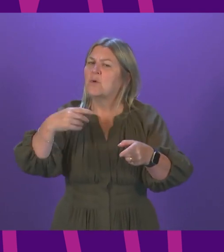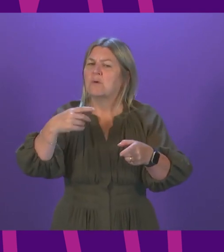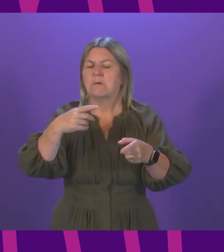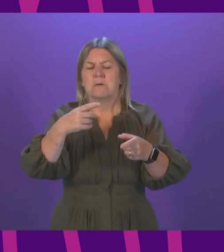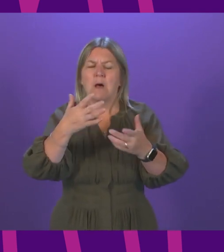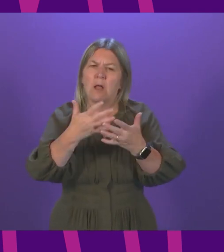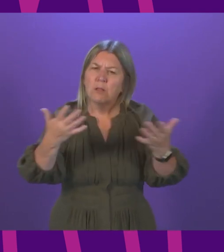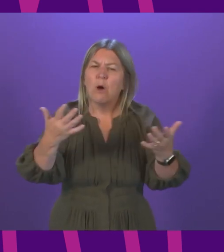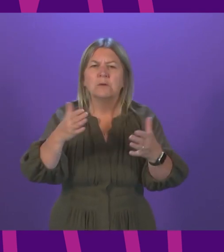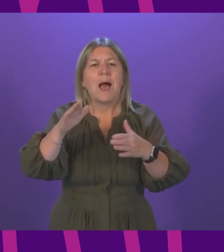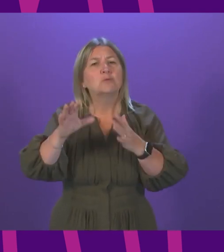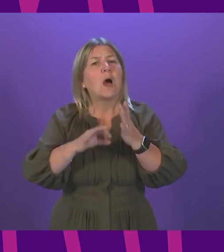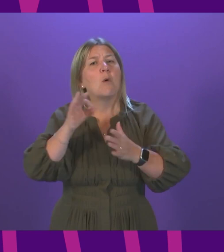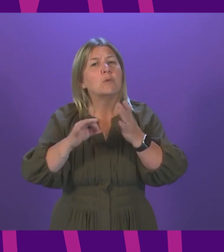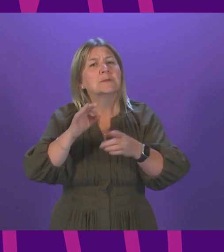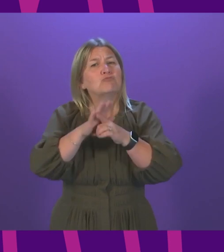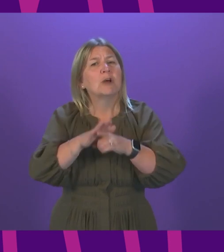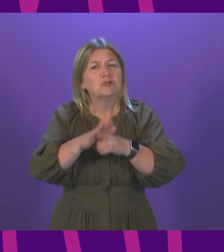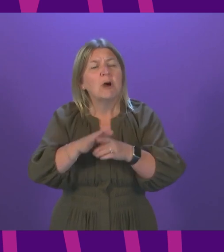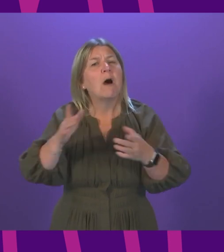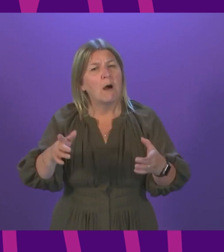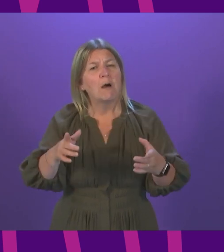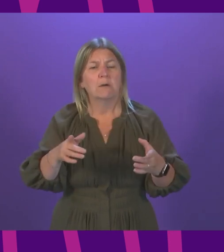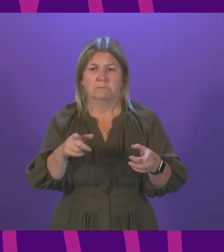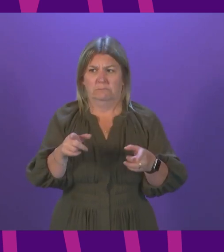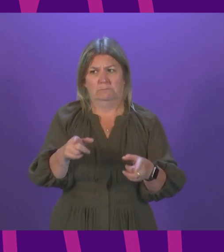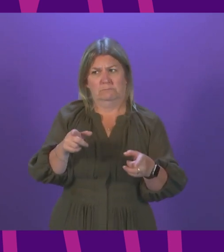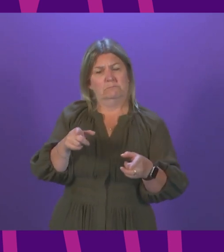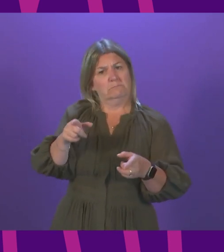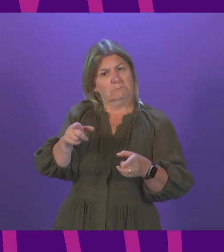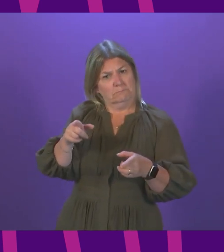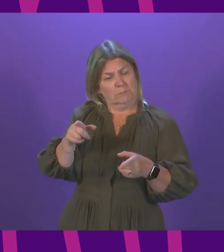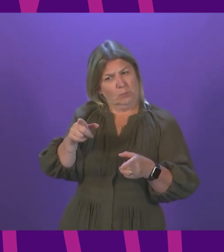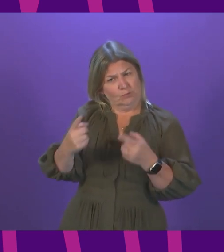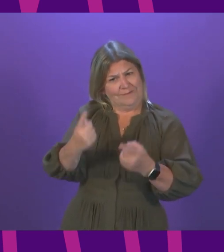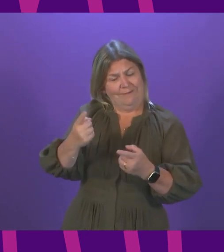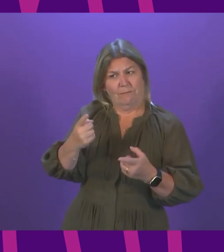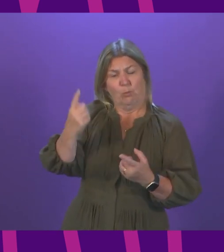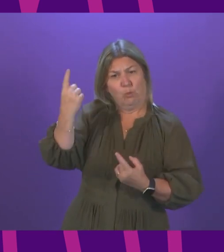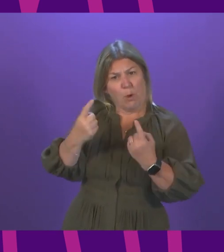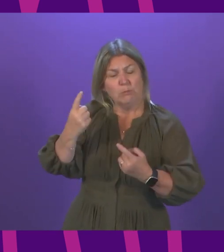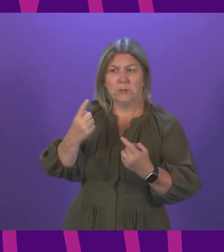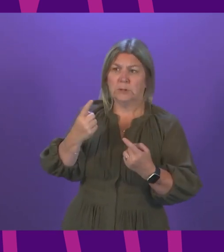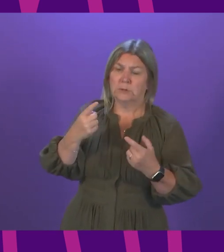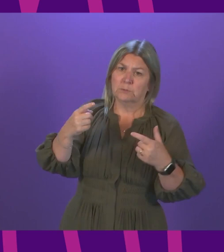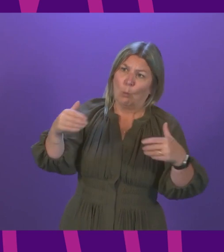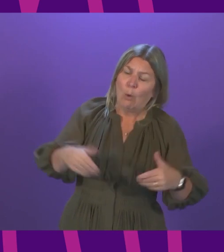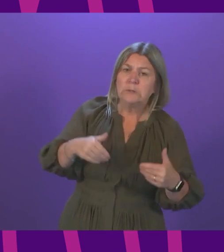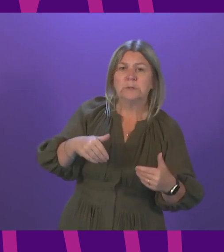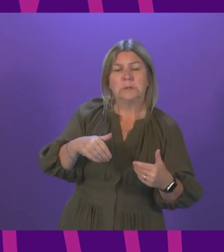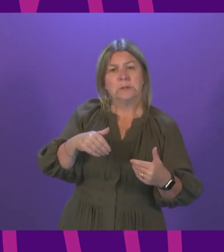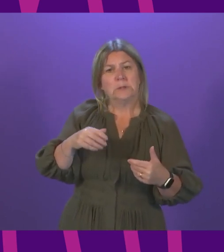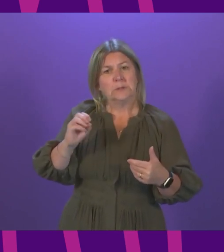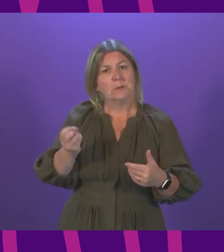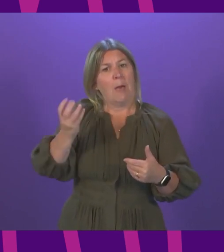GP services previously in this chamber. As the Cabinet Secretary concerned, faced with long waits for A&E and ambulances, people may turn to out-of